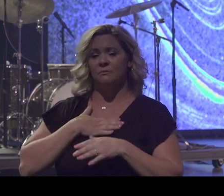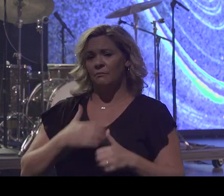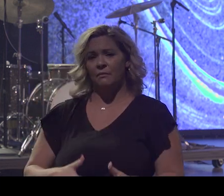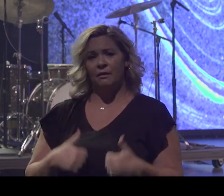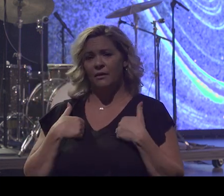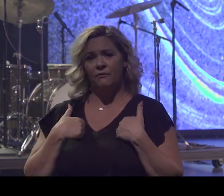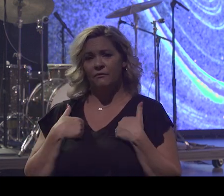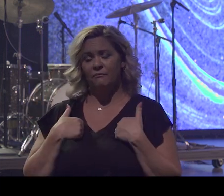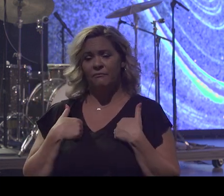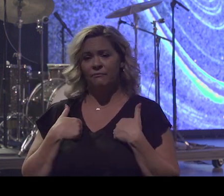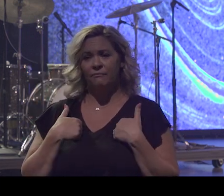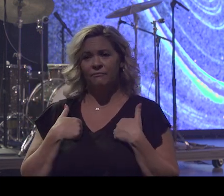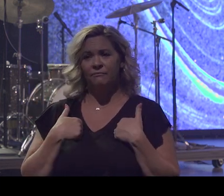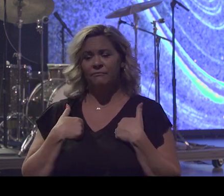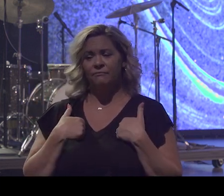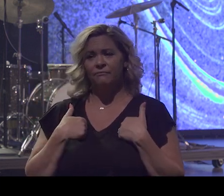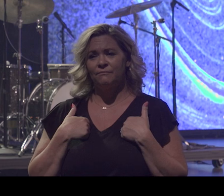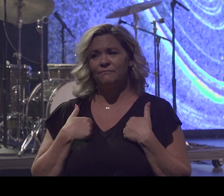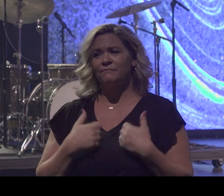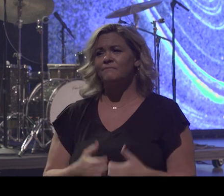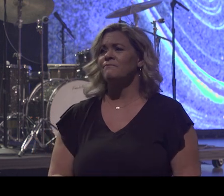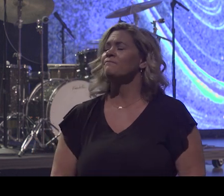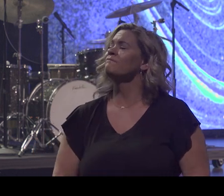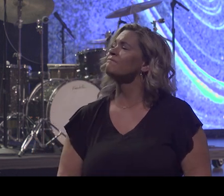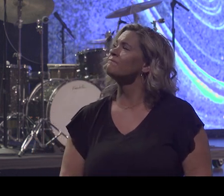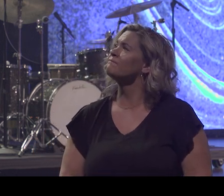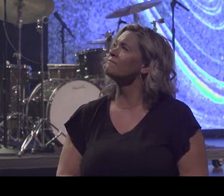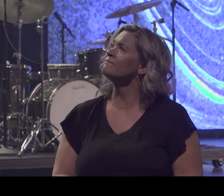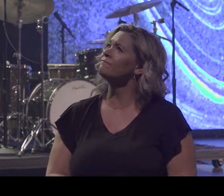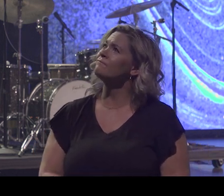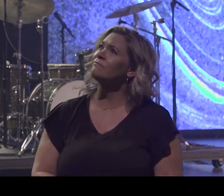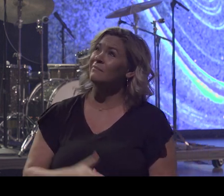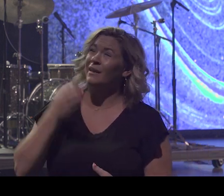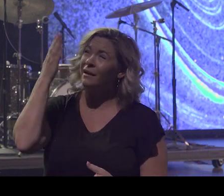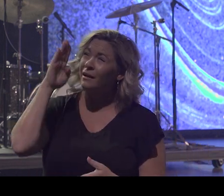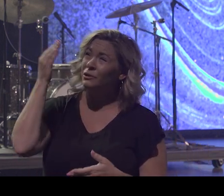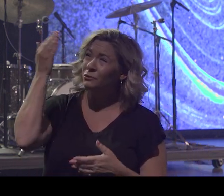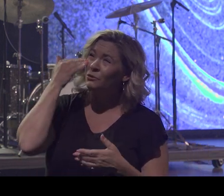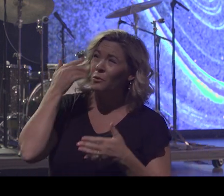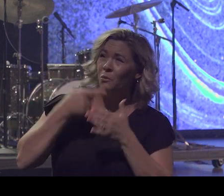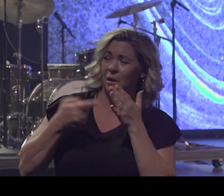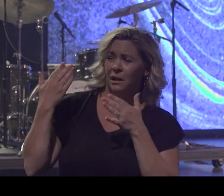what I used to do? He's like, yeah, you're the perfect one.